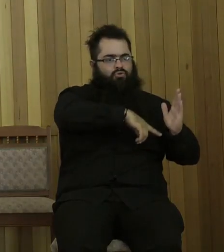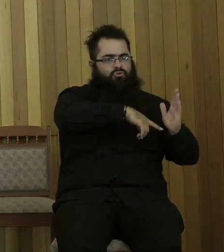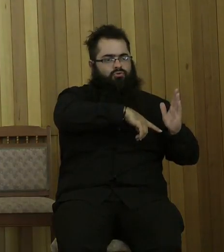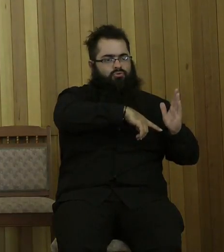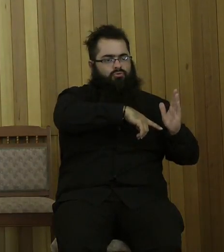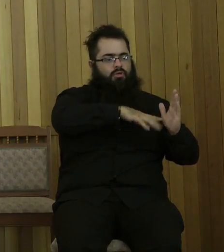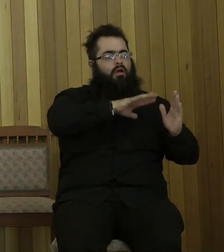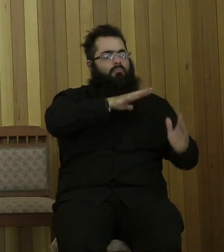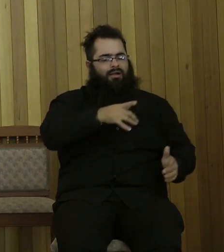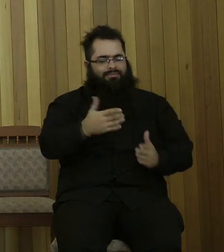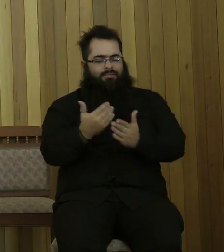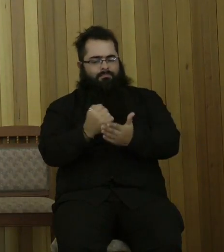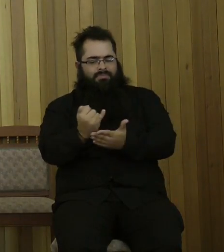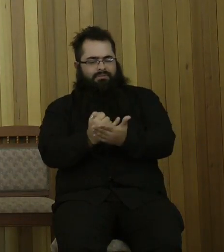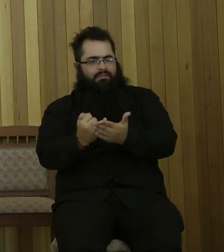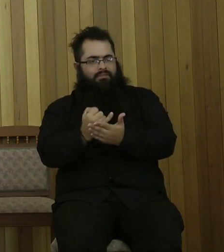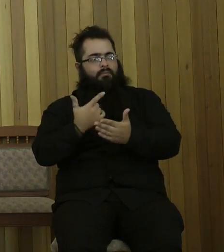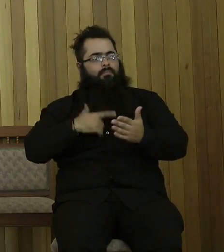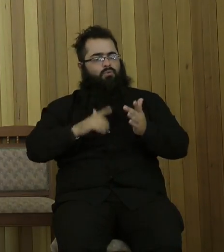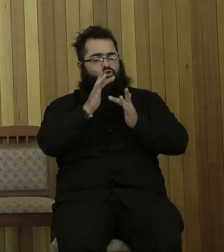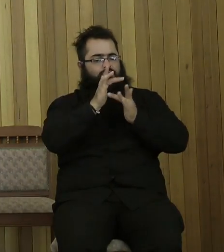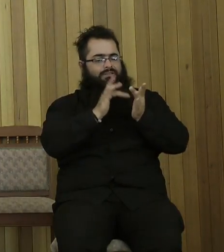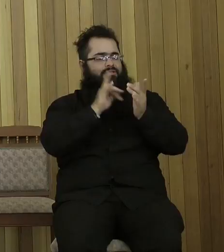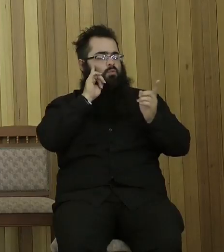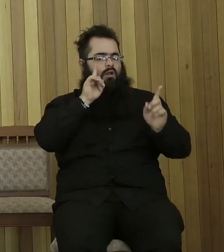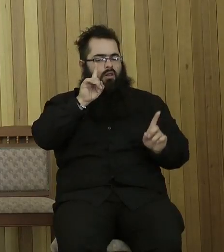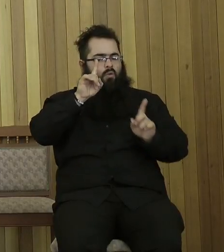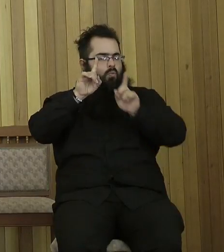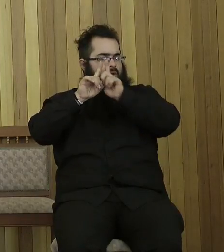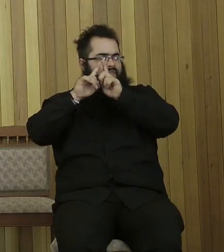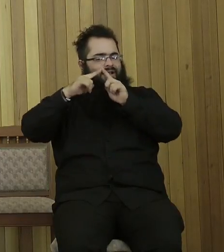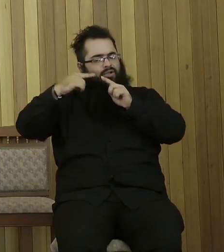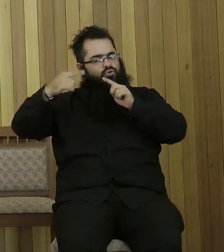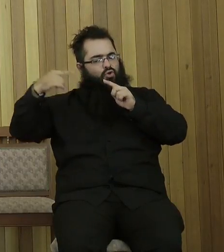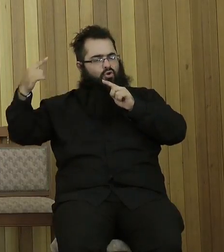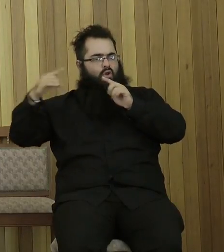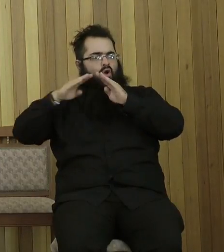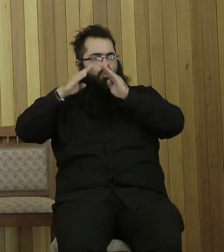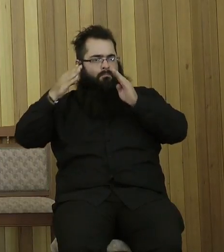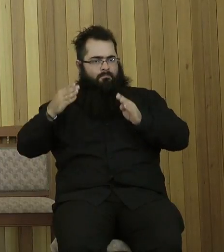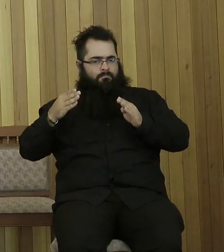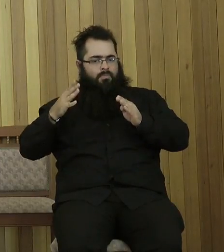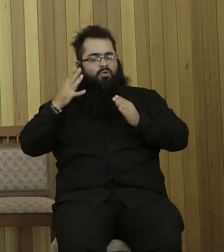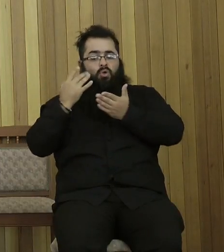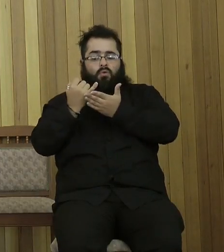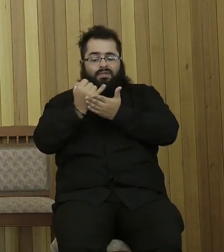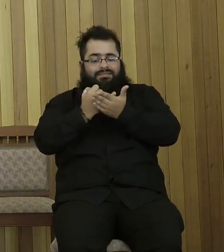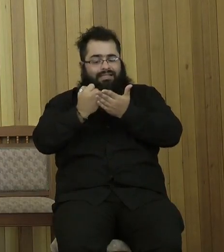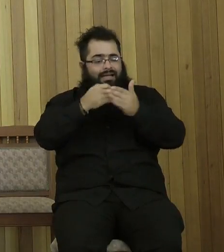eternal home. then His healing of His only begotten Son into the world that we might live through Him will clearly